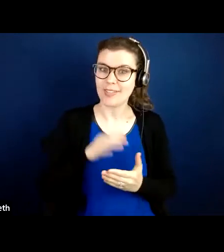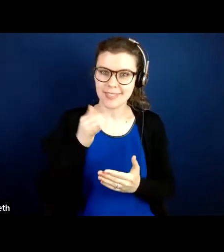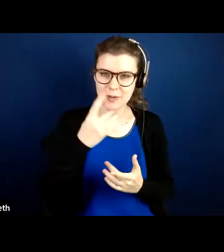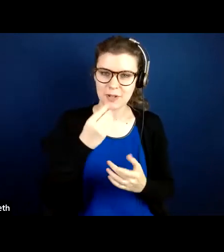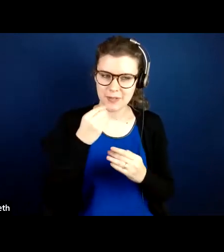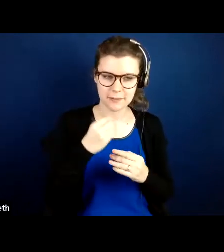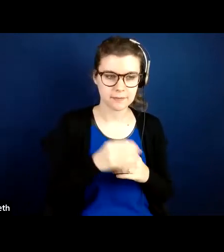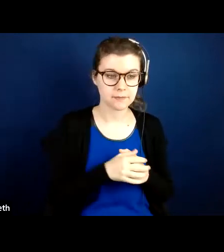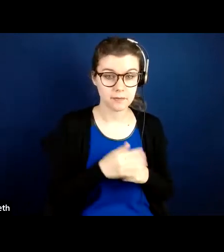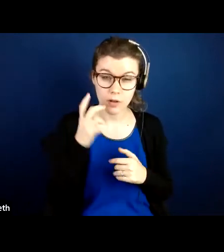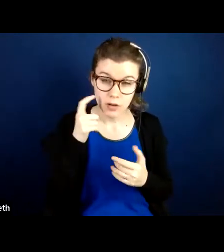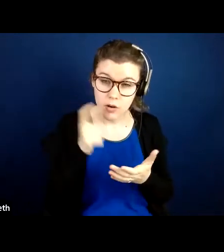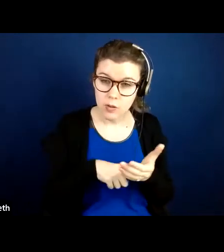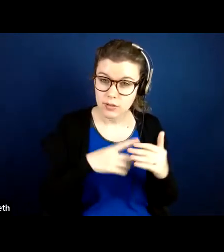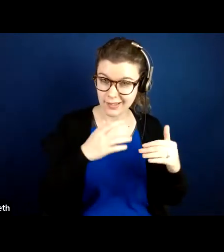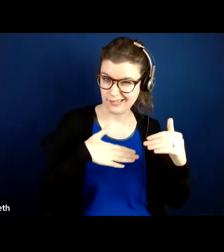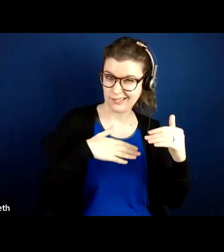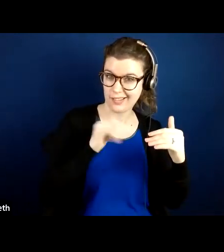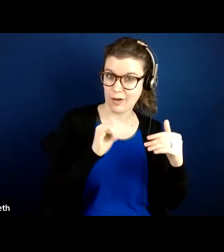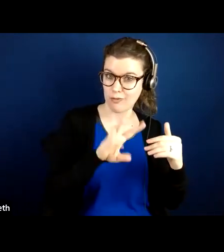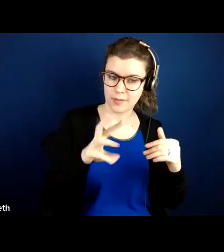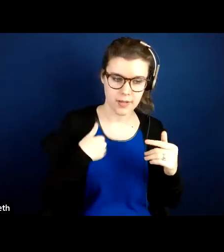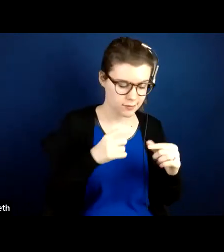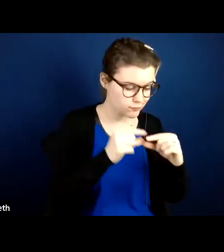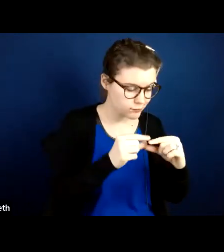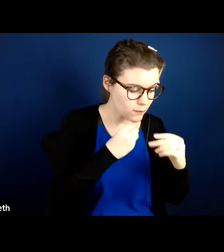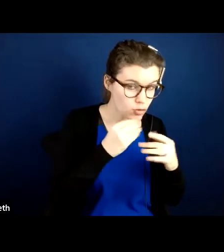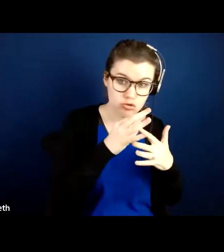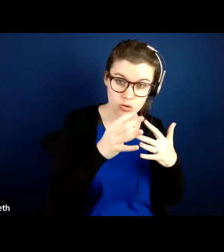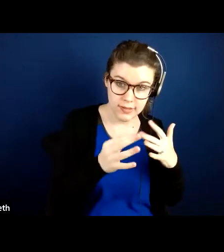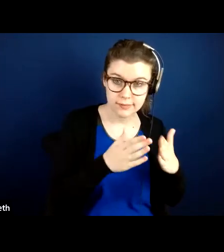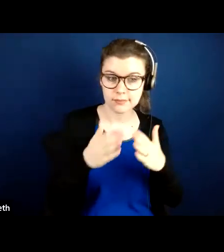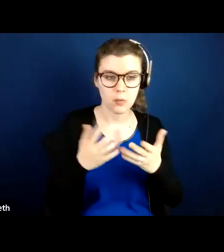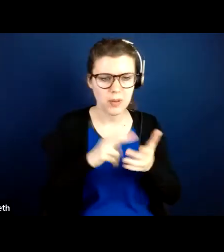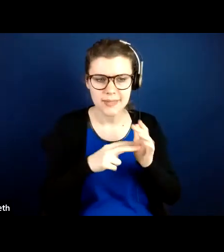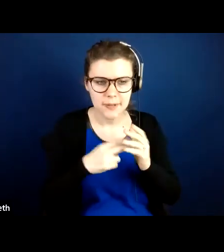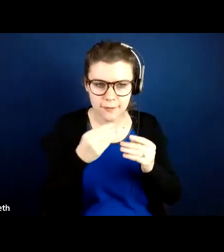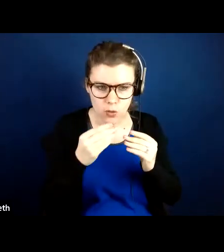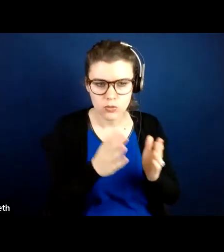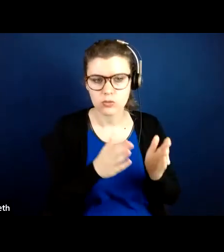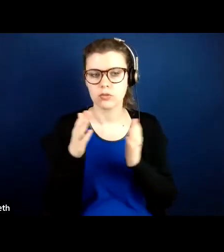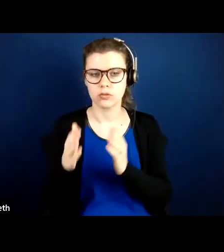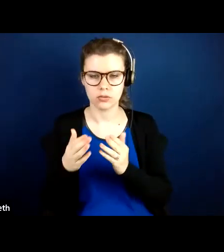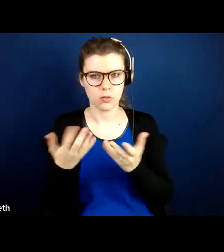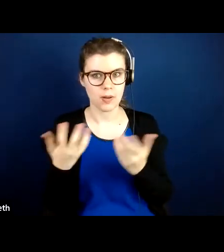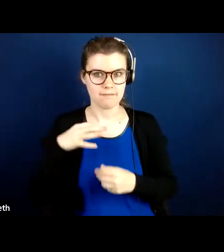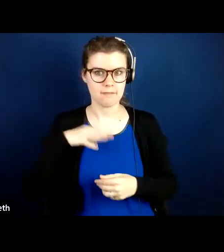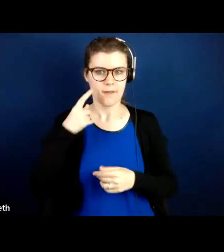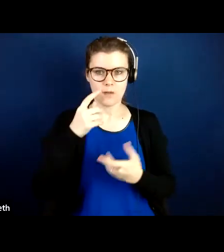then the buttons at the bottom are food choices, the meaning of food and benefits of a healthy diet.